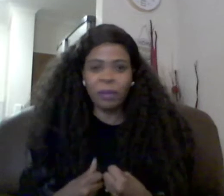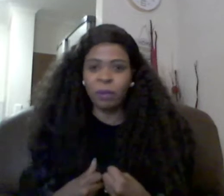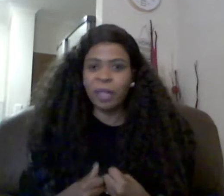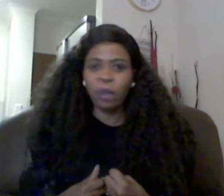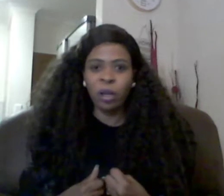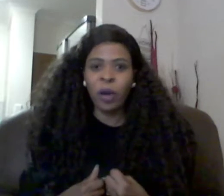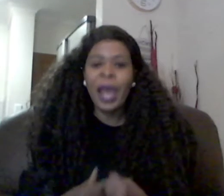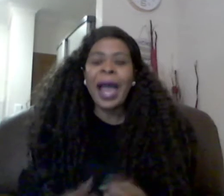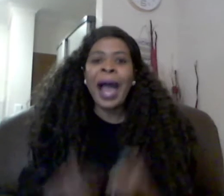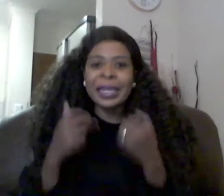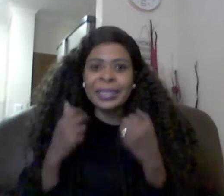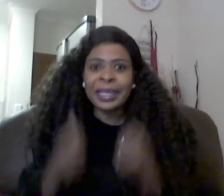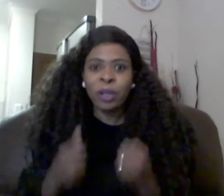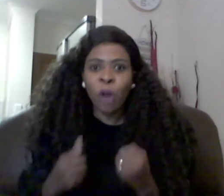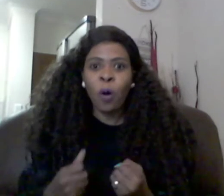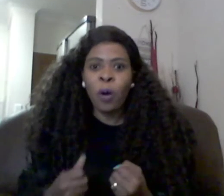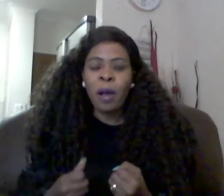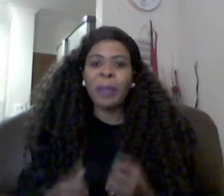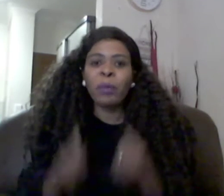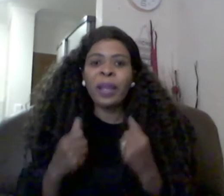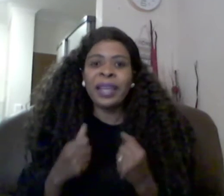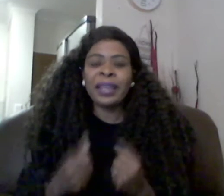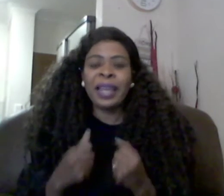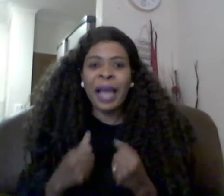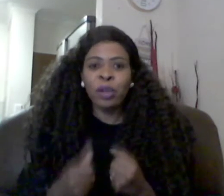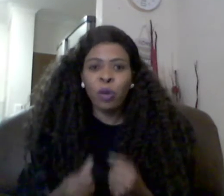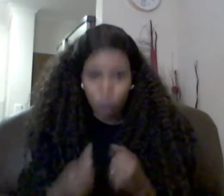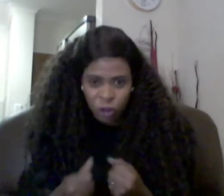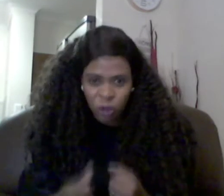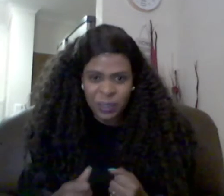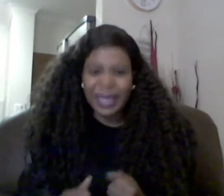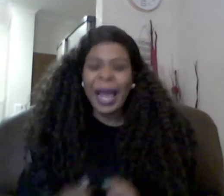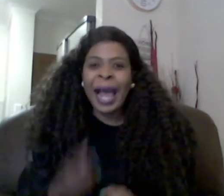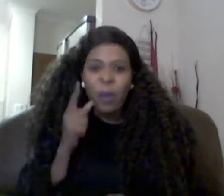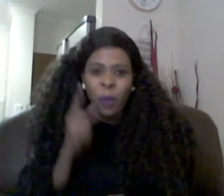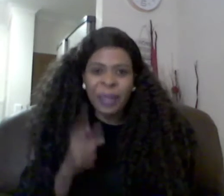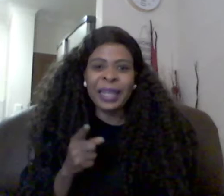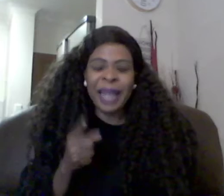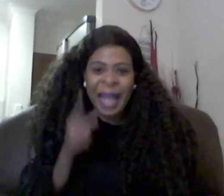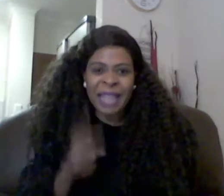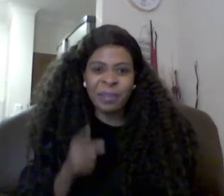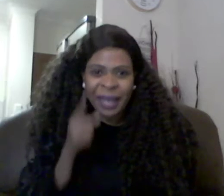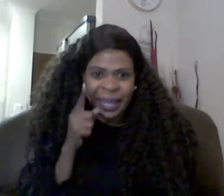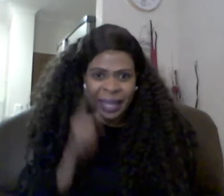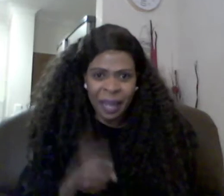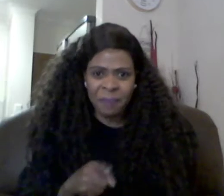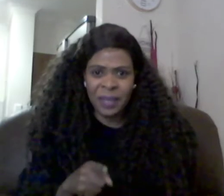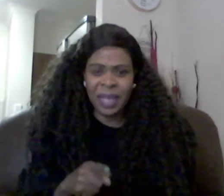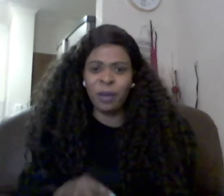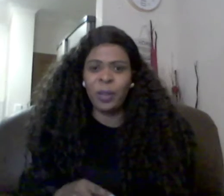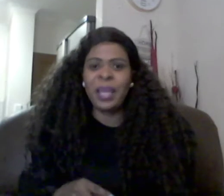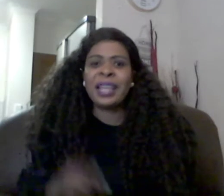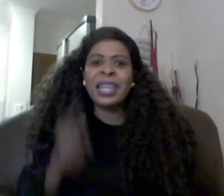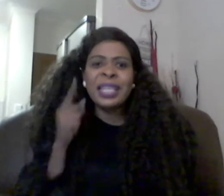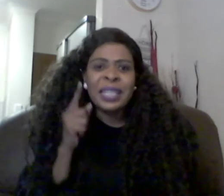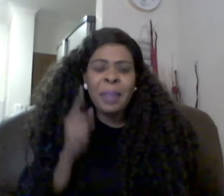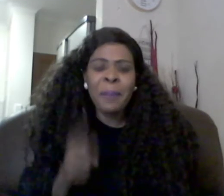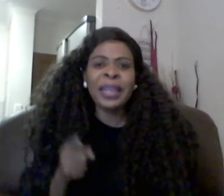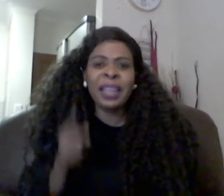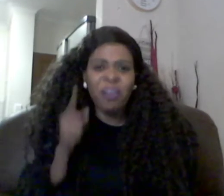moment no no i didn't know but one thing that i knew for sure is that i wanted a husband like him hallelujah this is the man that i've